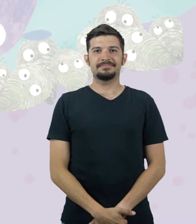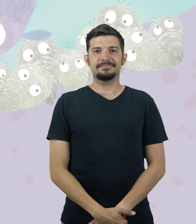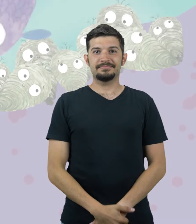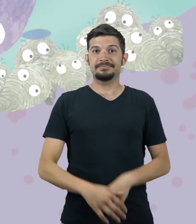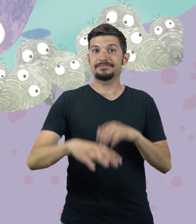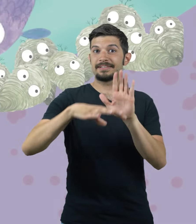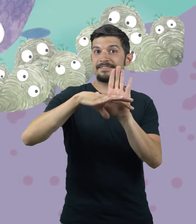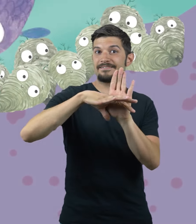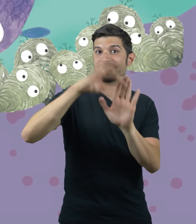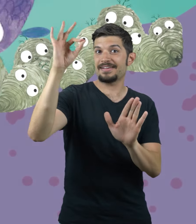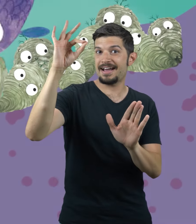Find.